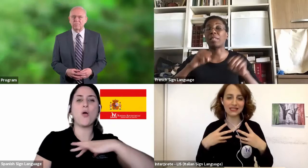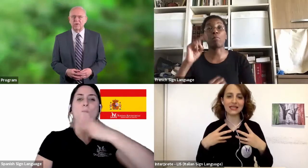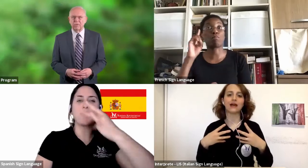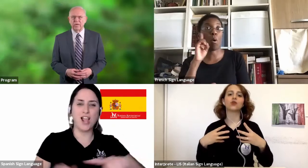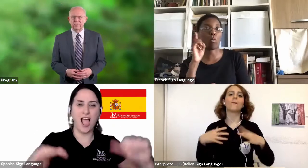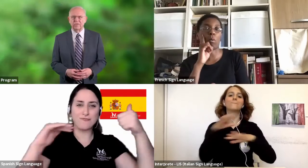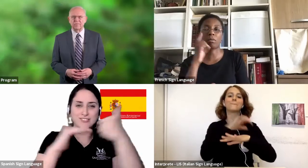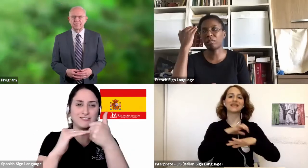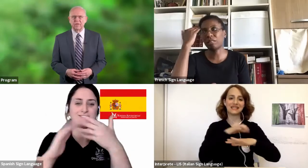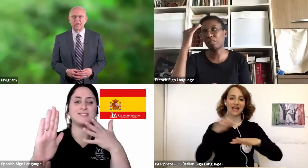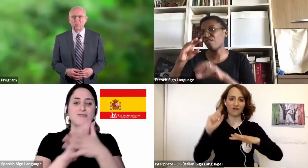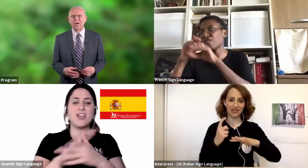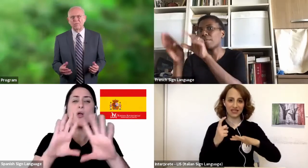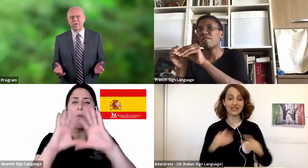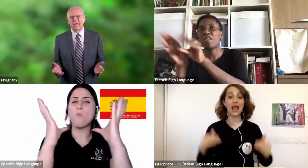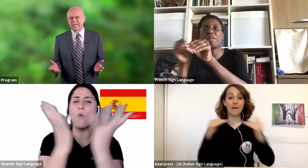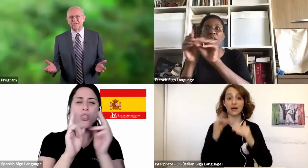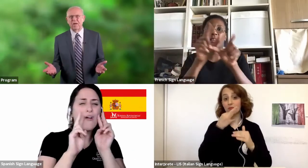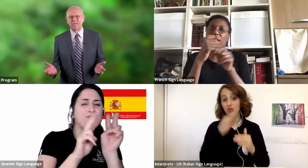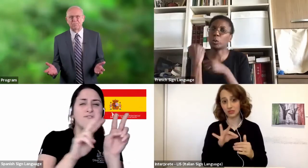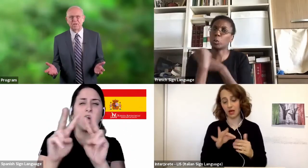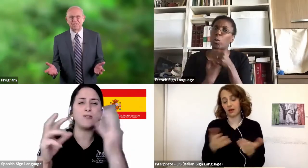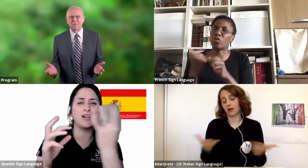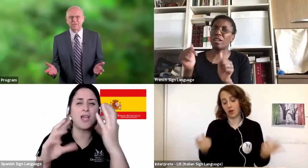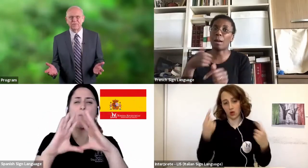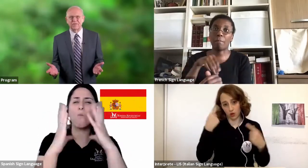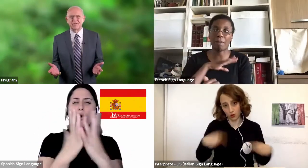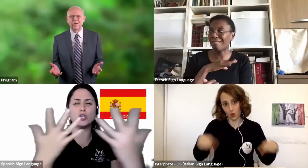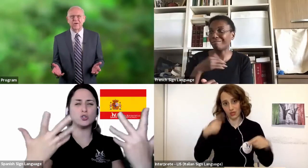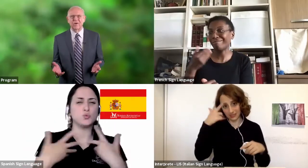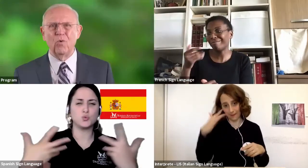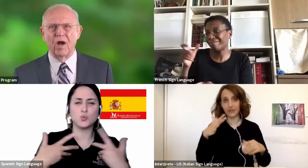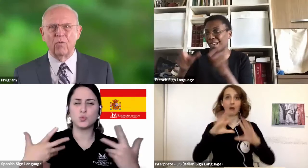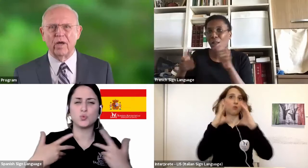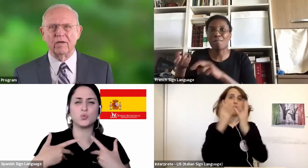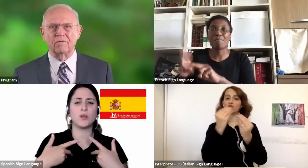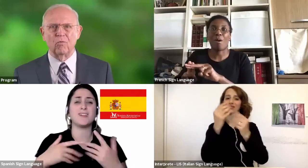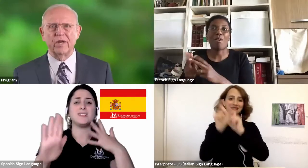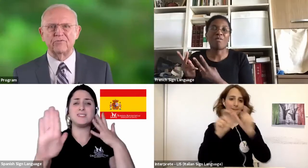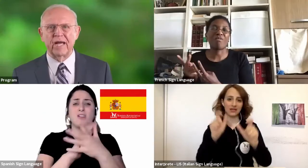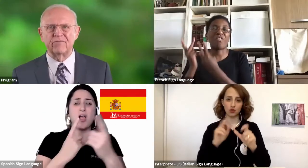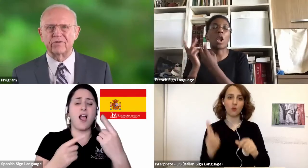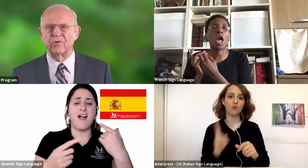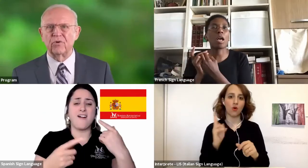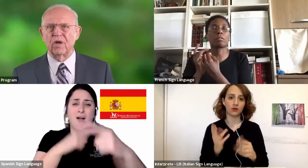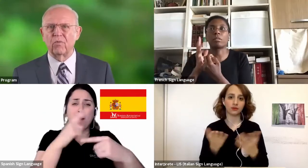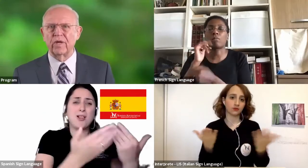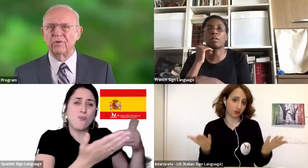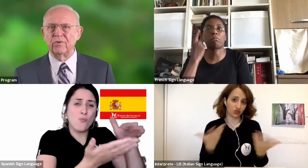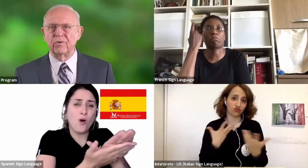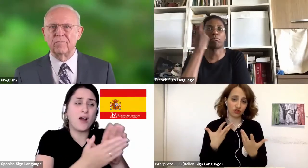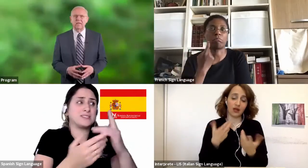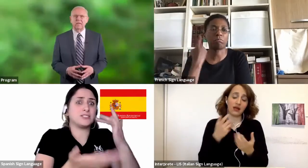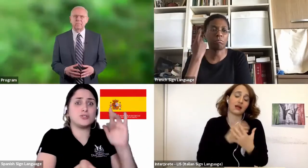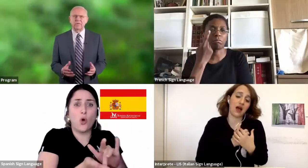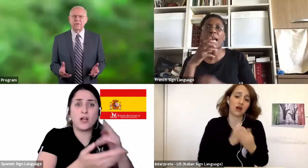a number of questions. What really is Possibility Ministries? Who are we? What drives us to do what we